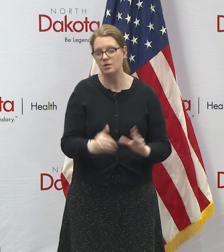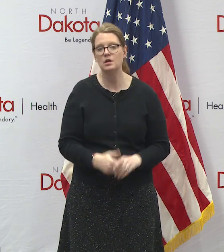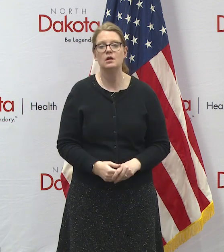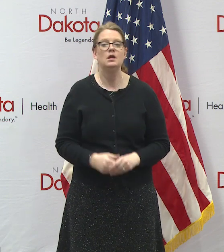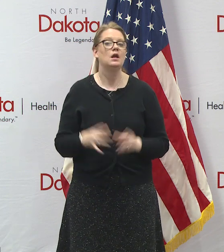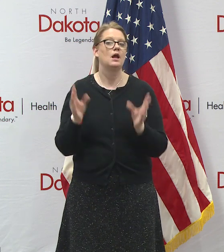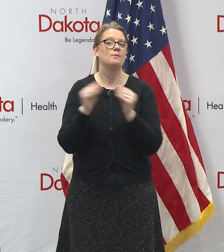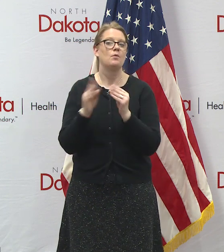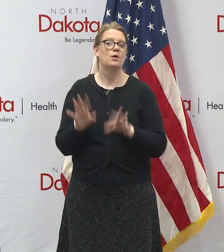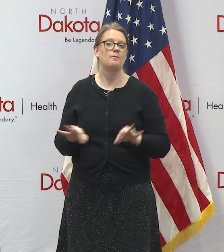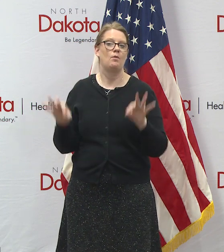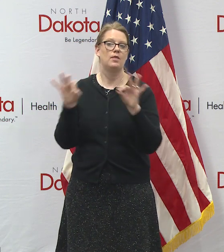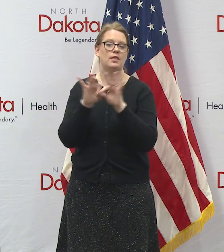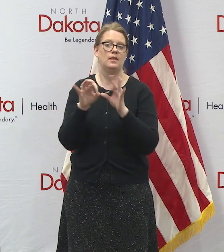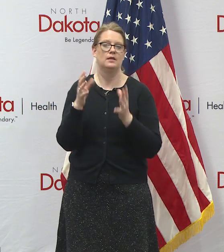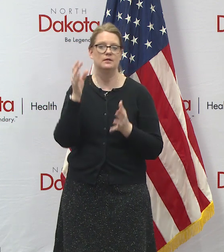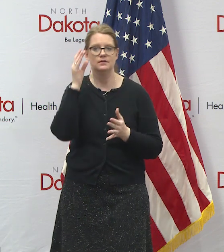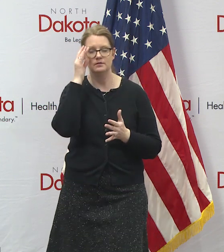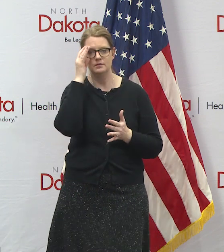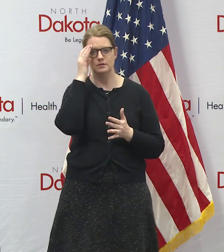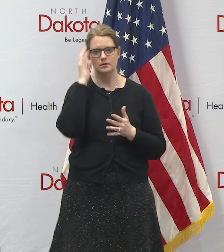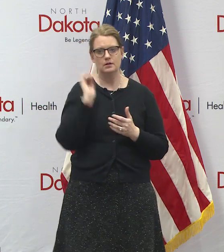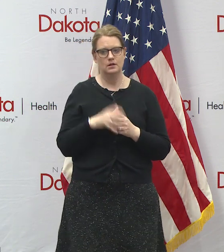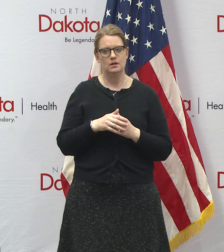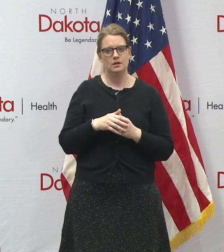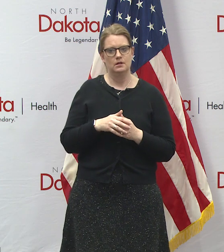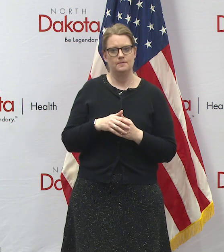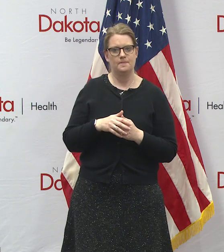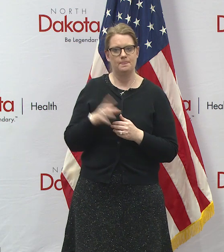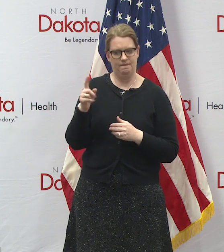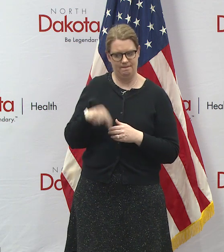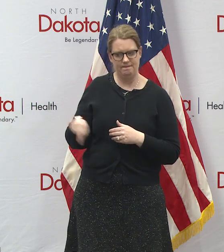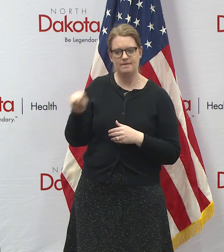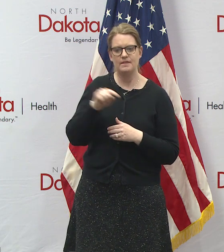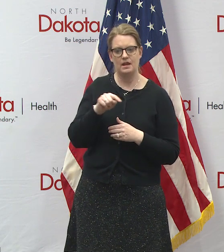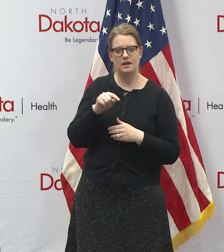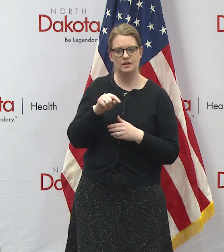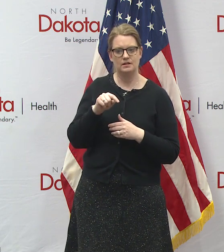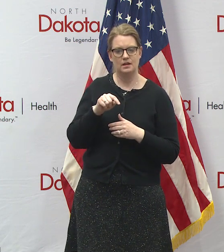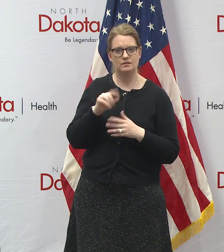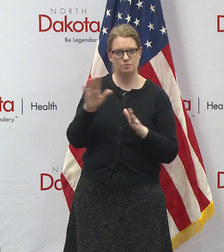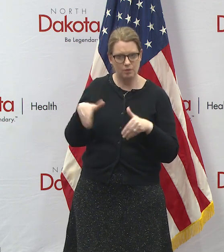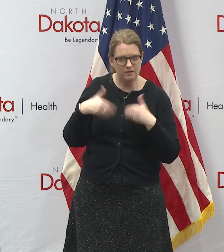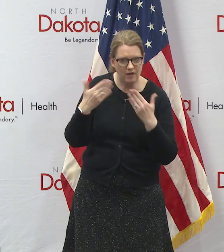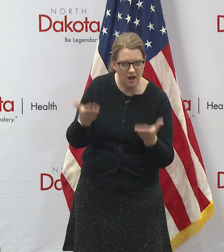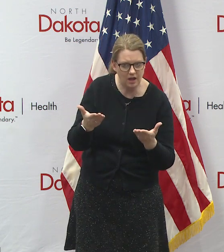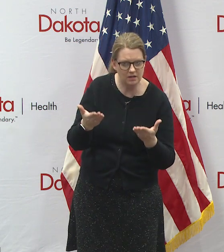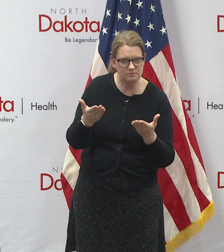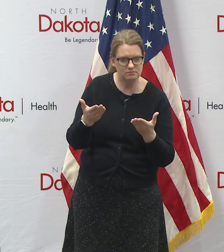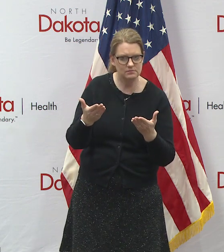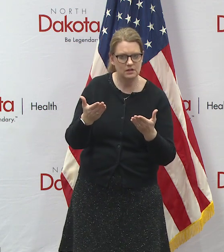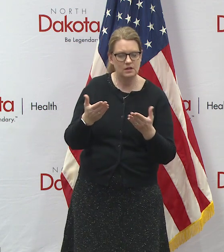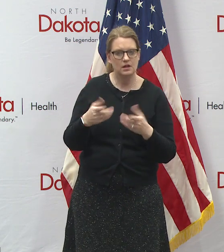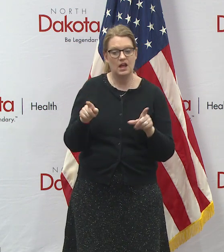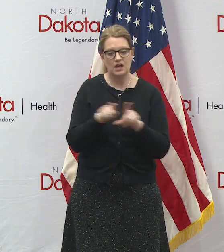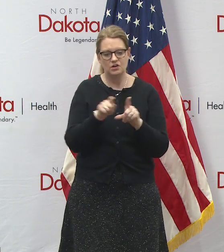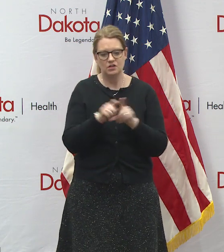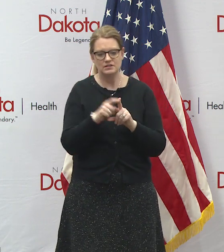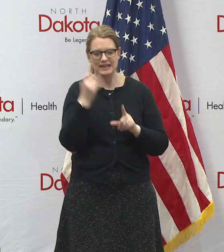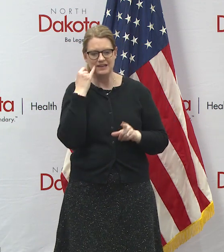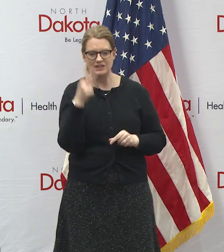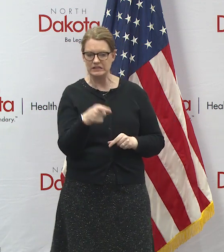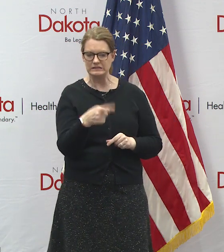we're going to try to make sure uh that that they've got the delivery mechanisms they are that they can and then if again if we've identified shortfalls